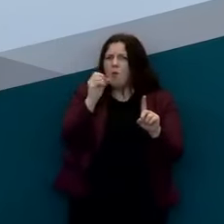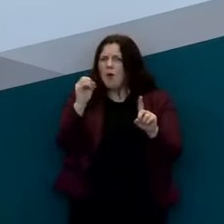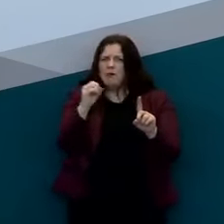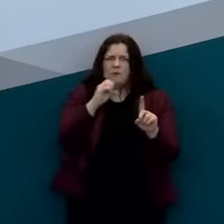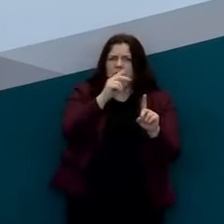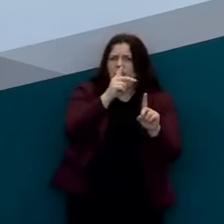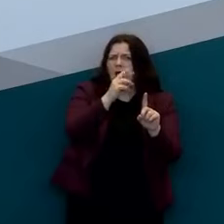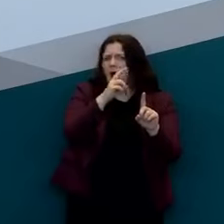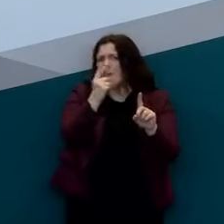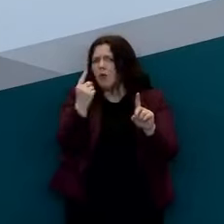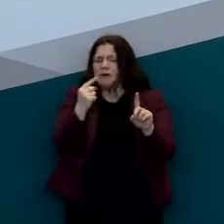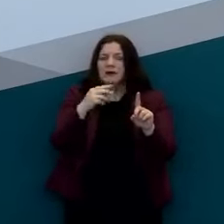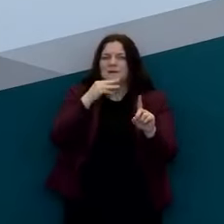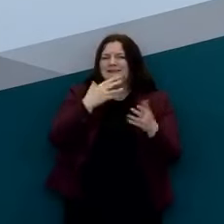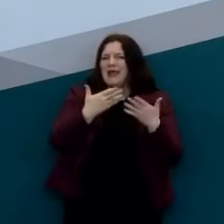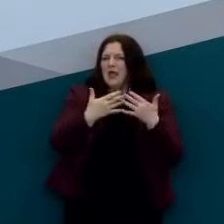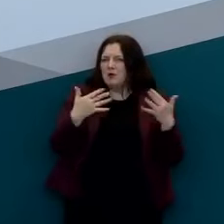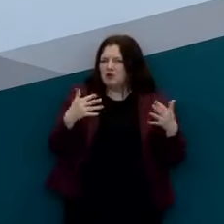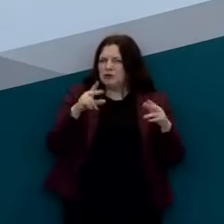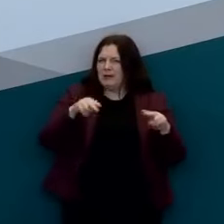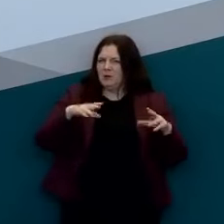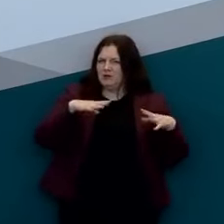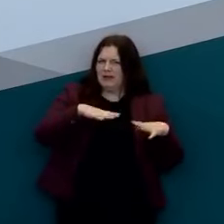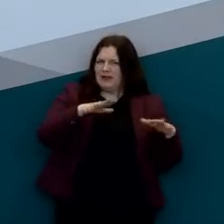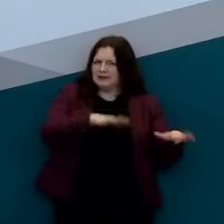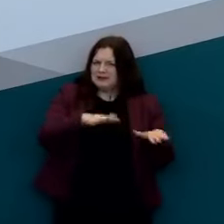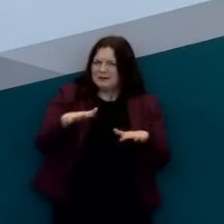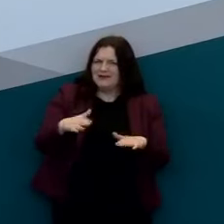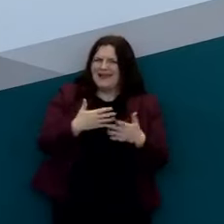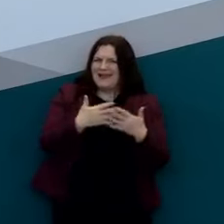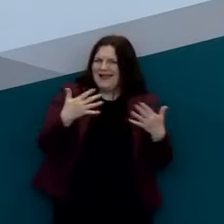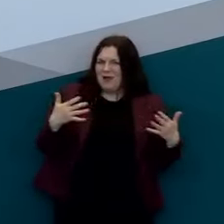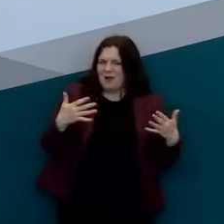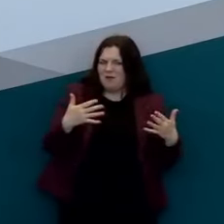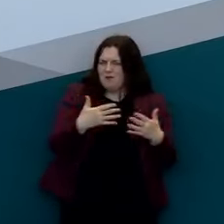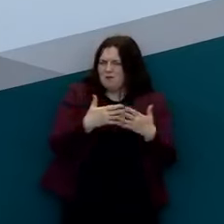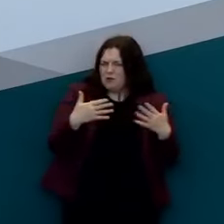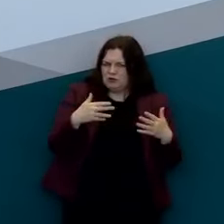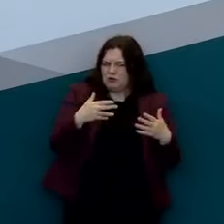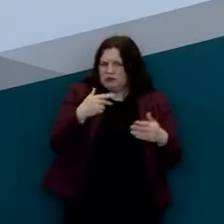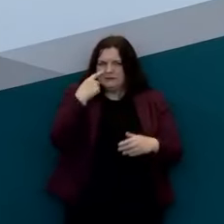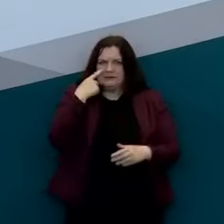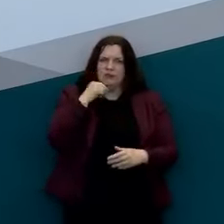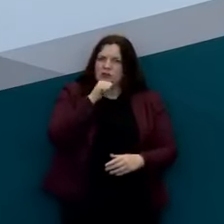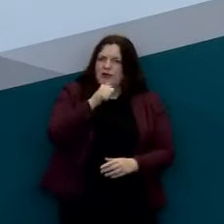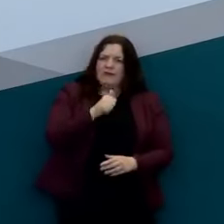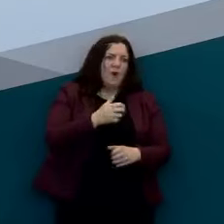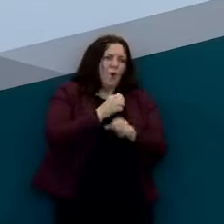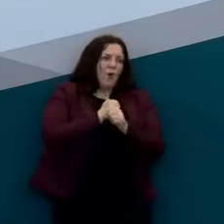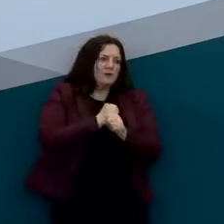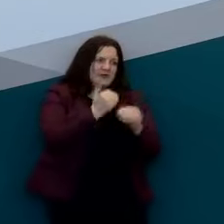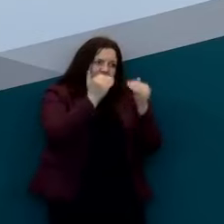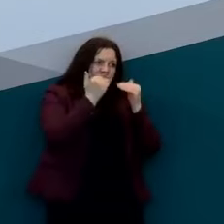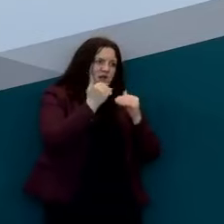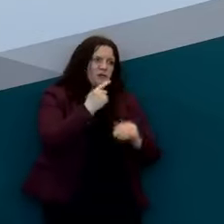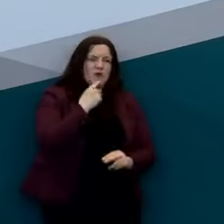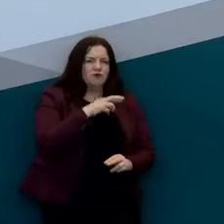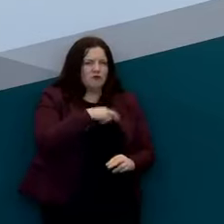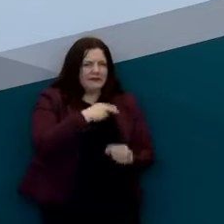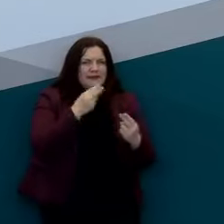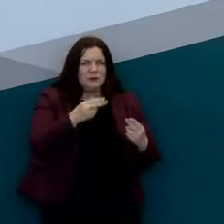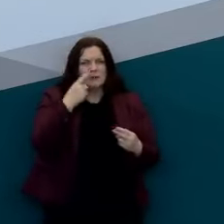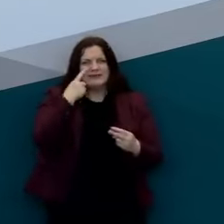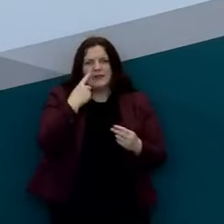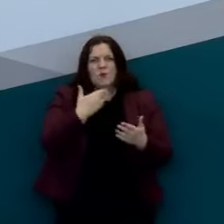much can we relax and how precisely can we relax so i'm not holding anything back it's just we really need to see